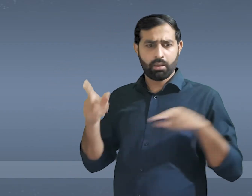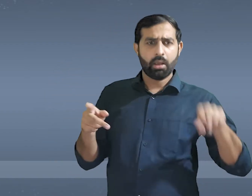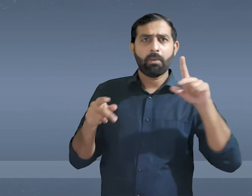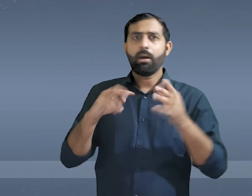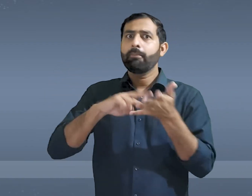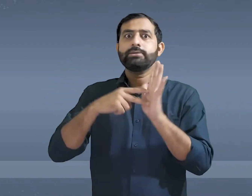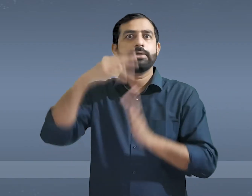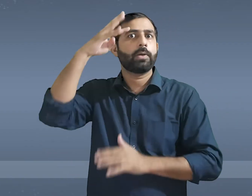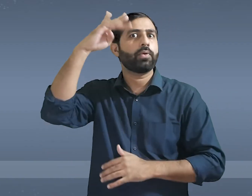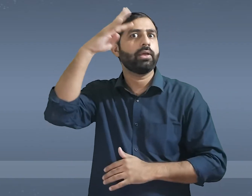in deaf education.